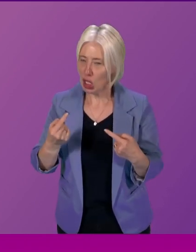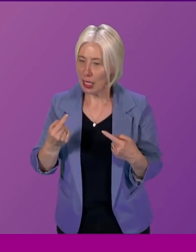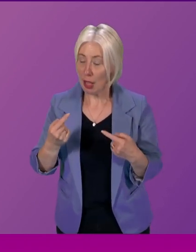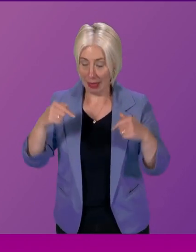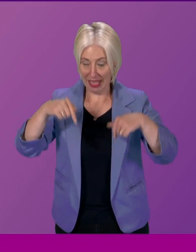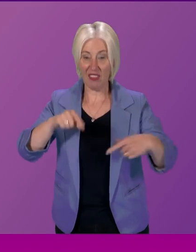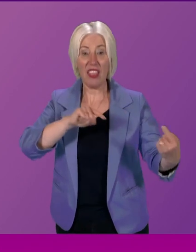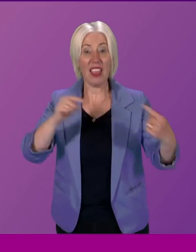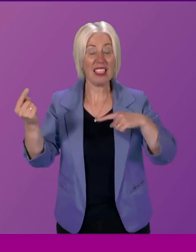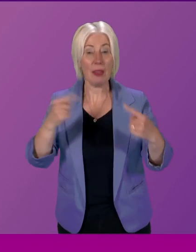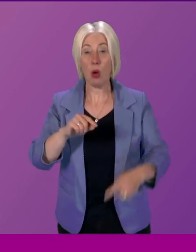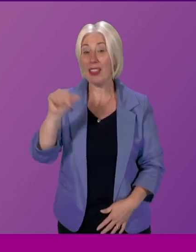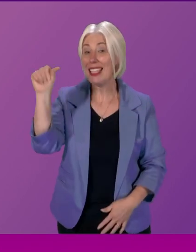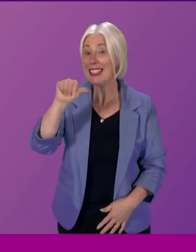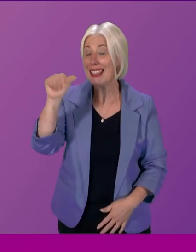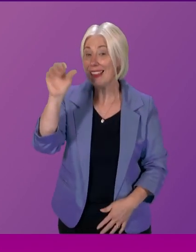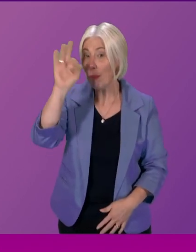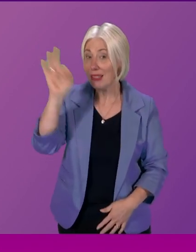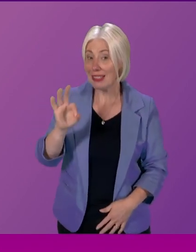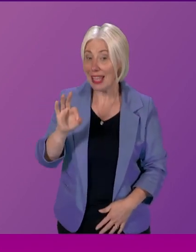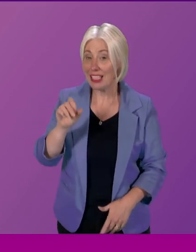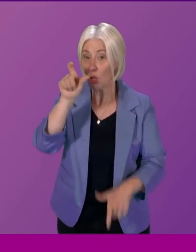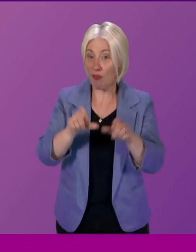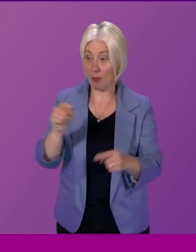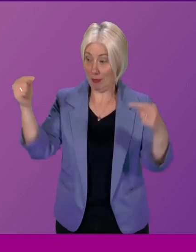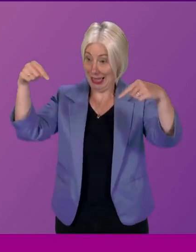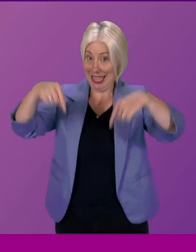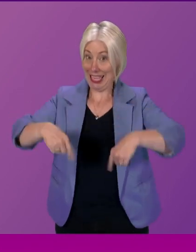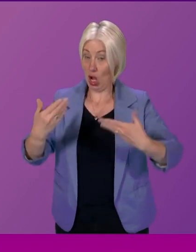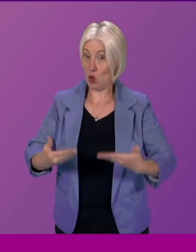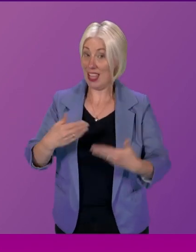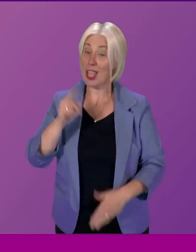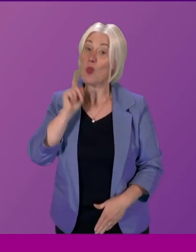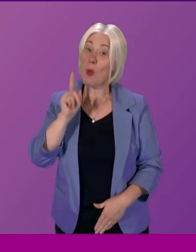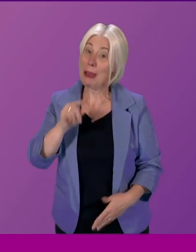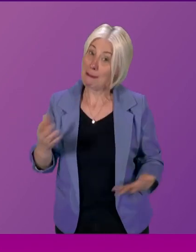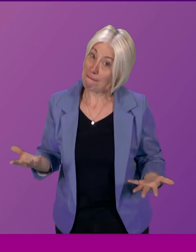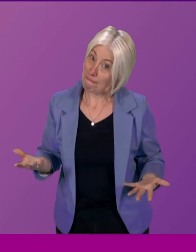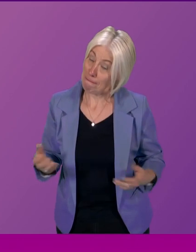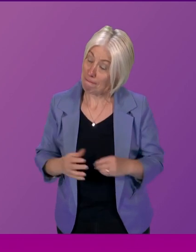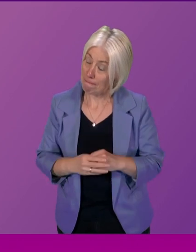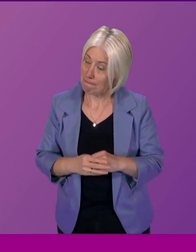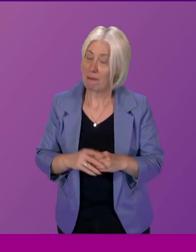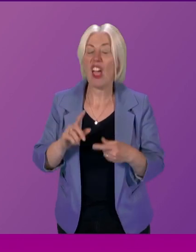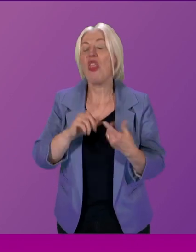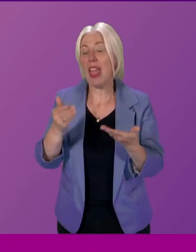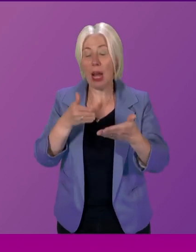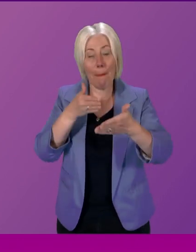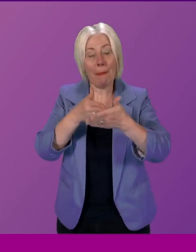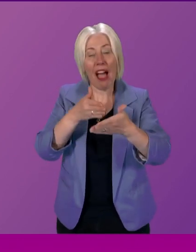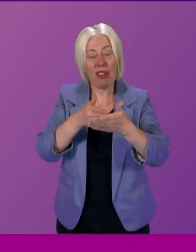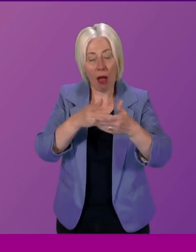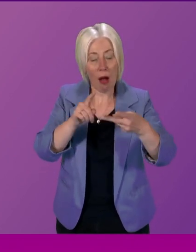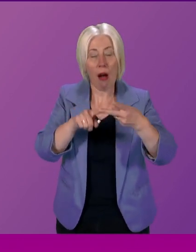debate only 16% of the attendees are women the next barrier that struck me was that of